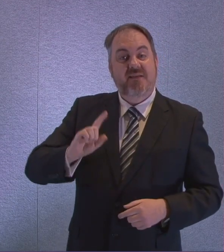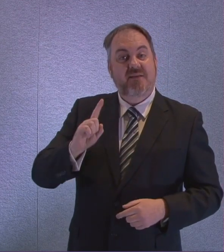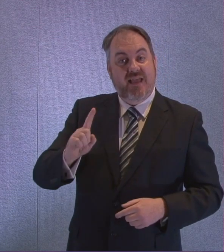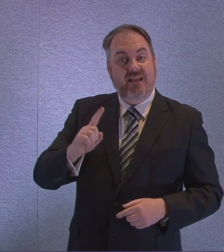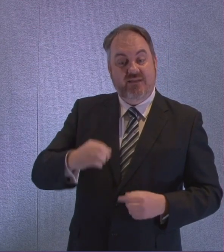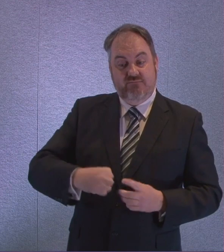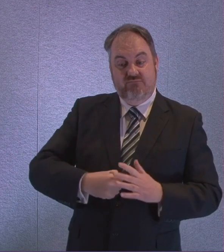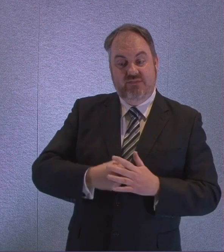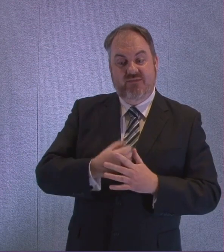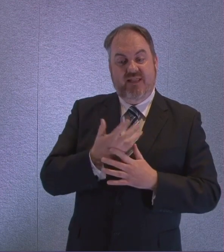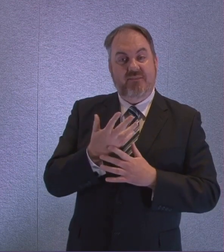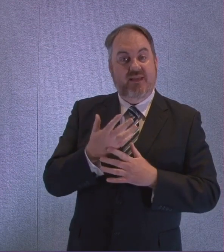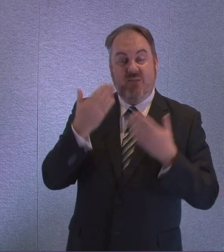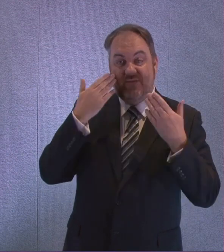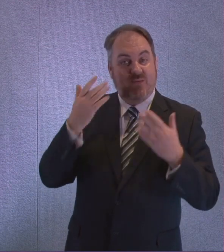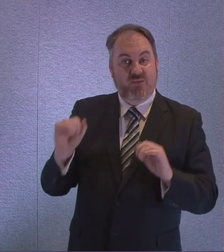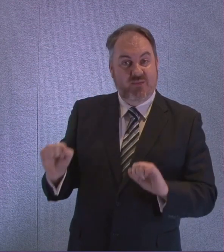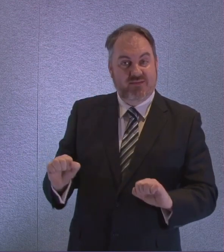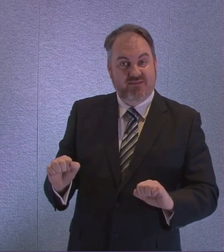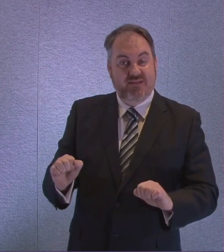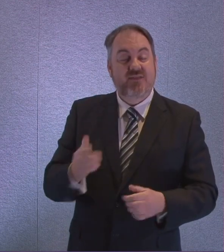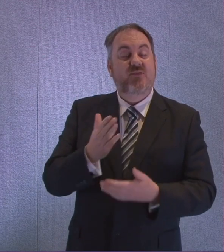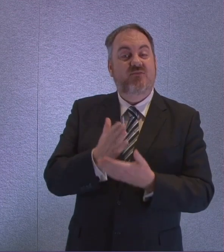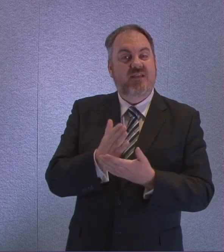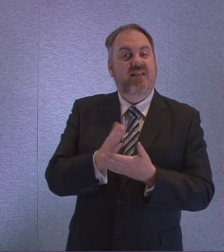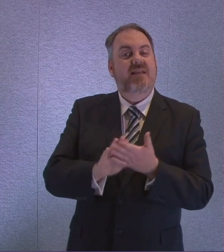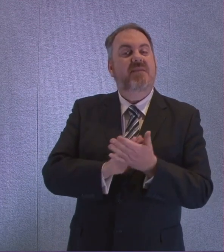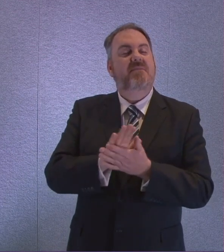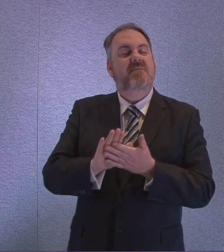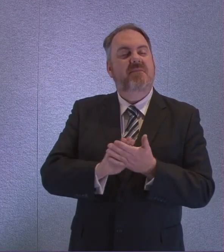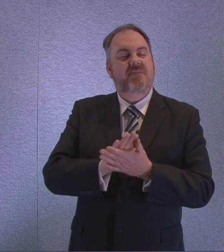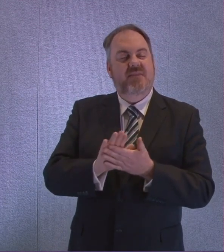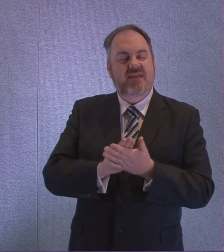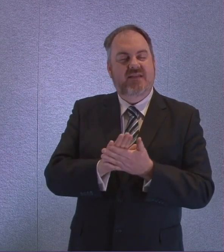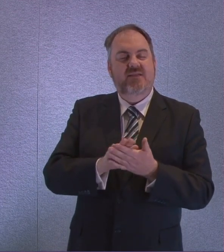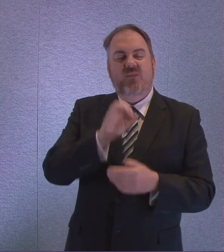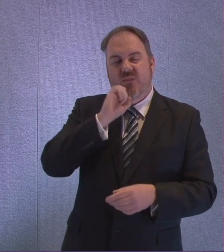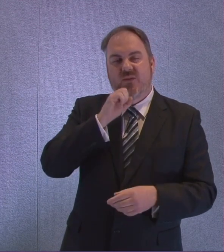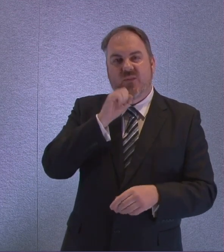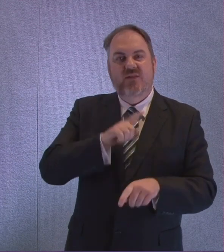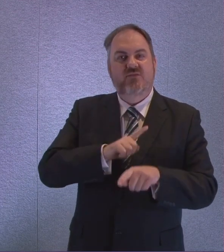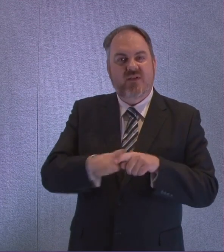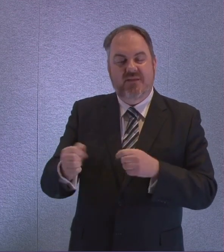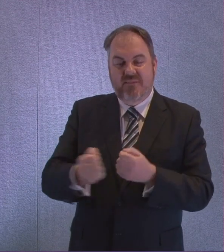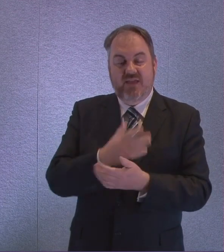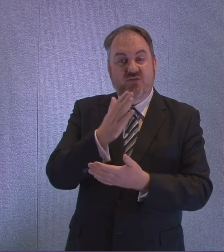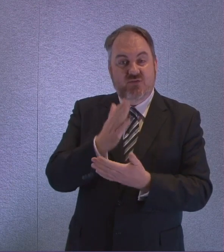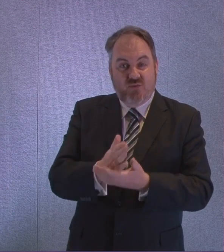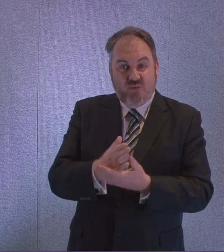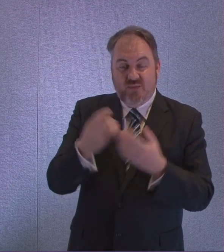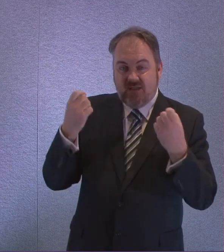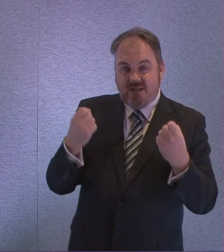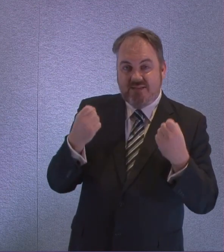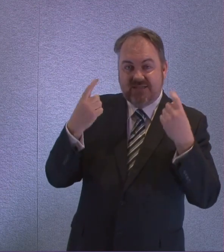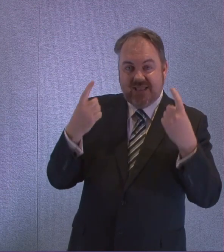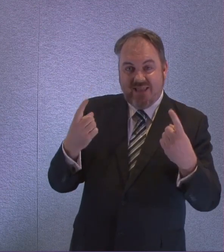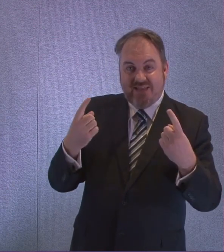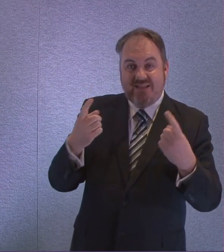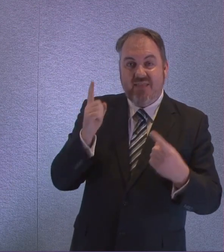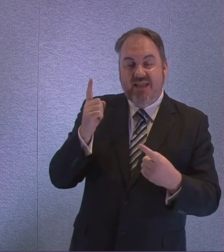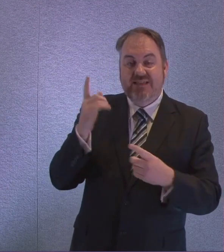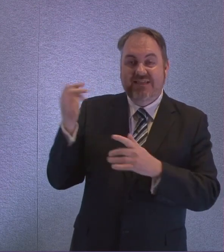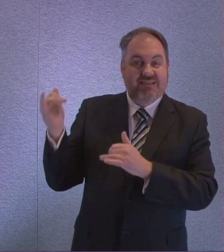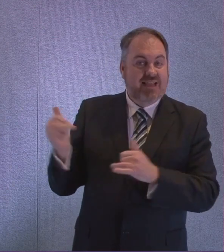important tool and we will use it to the maximum capacity. But we've also got to understand the limitations of it